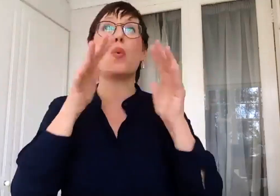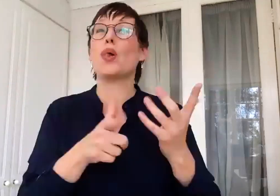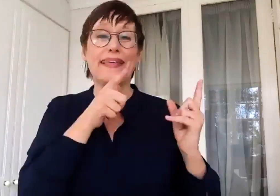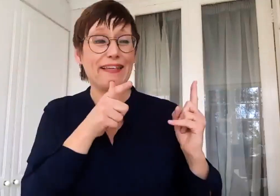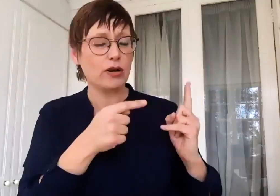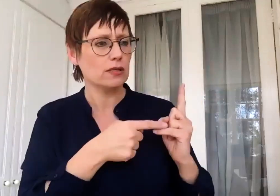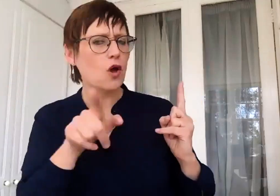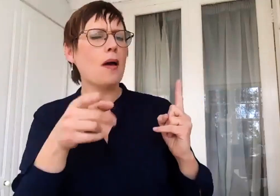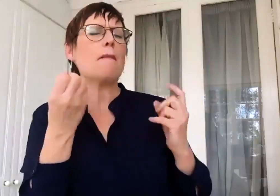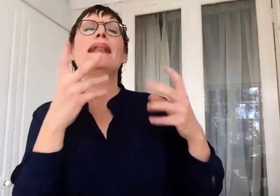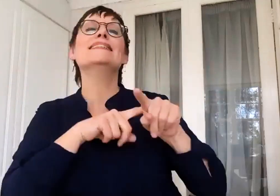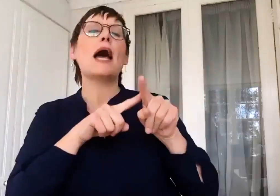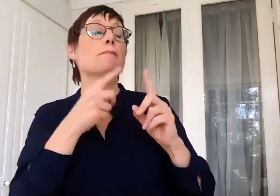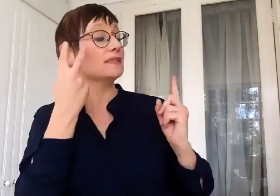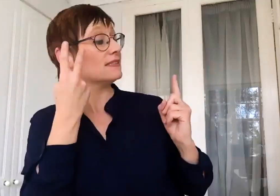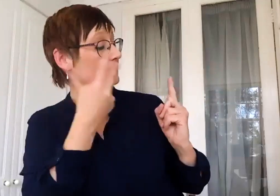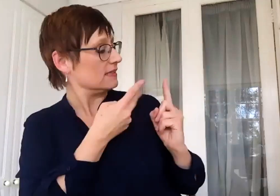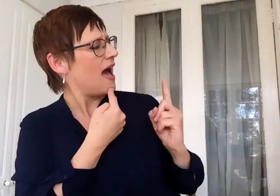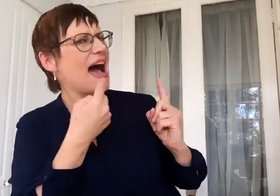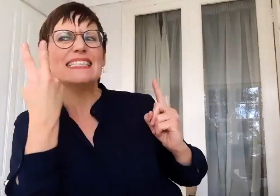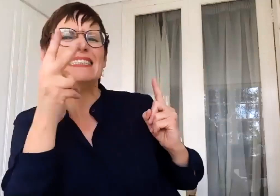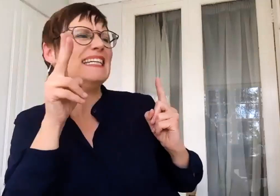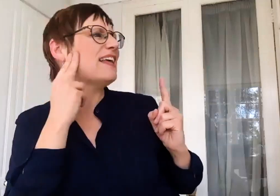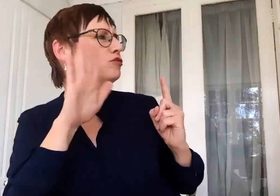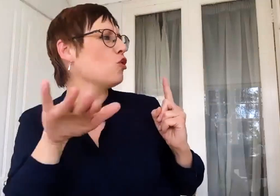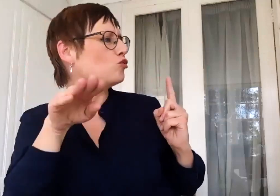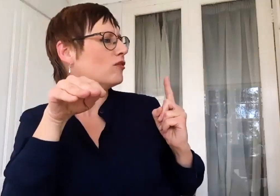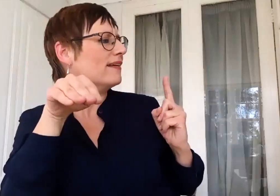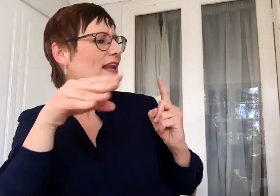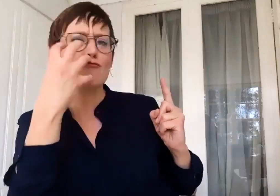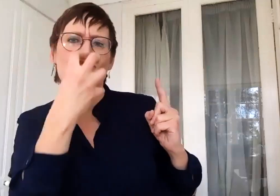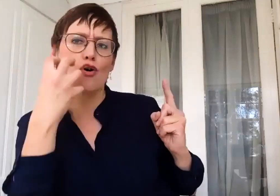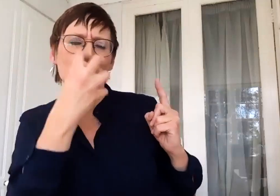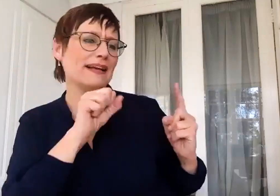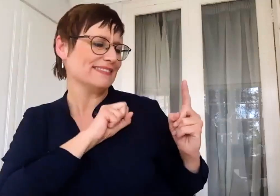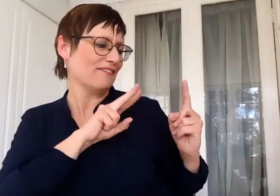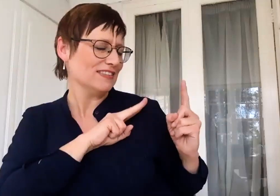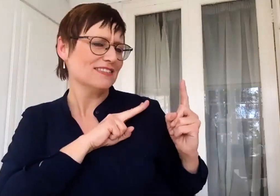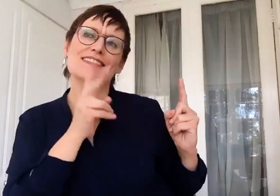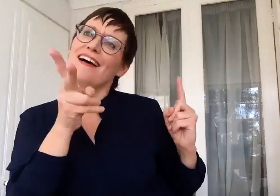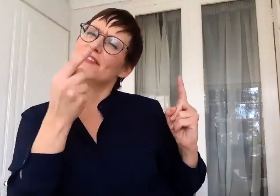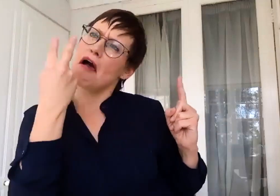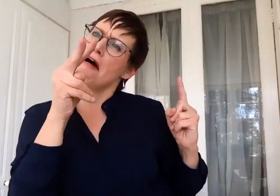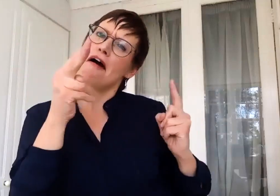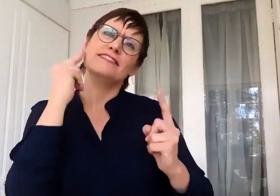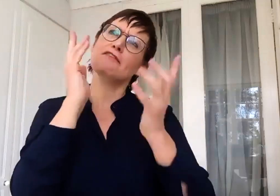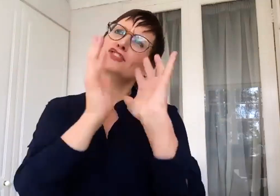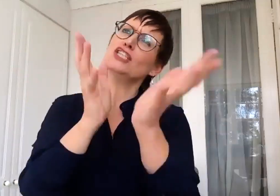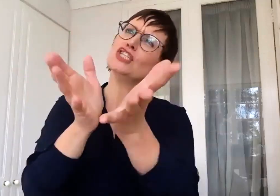think this when I go to Rosebank and I see the deaf kids in communication with each other from the nearby school. And I think it's fantastic